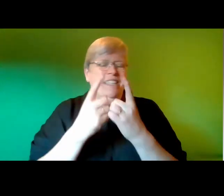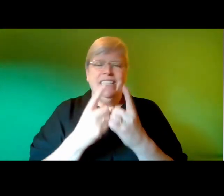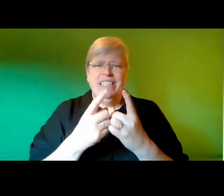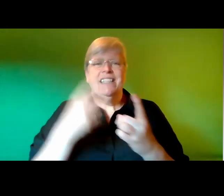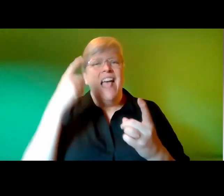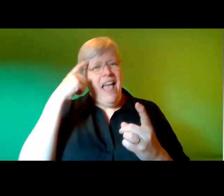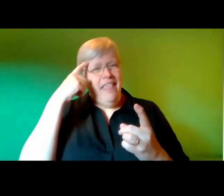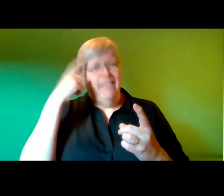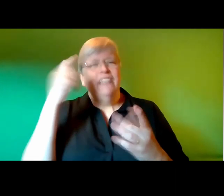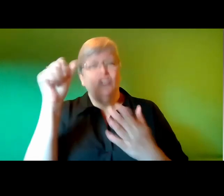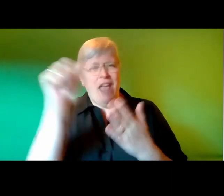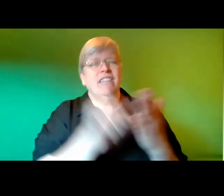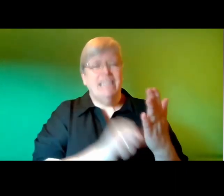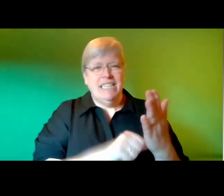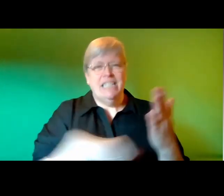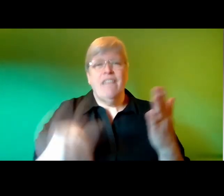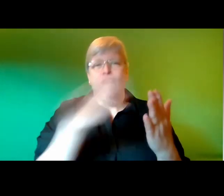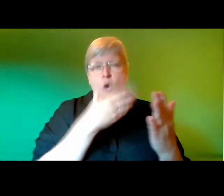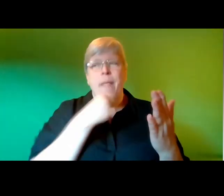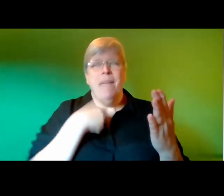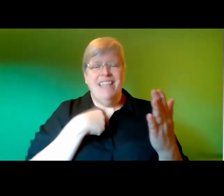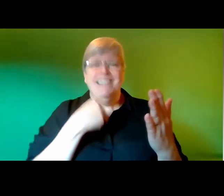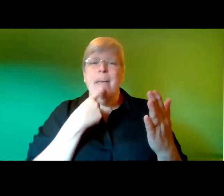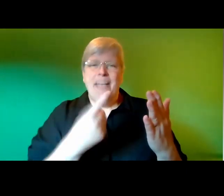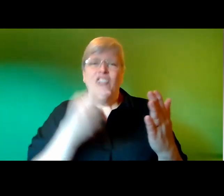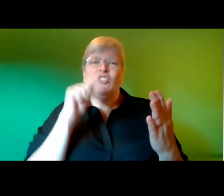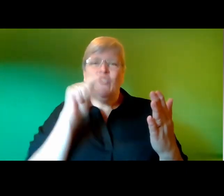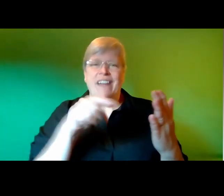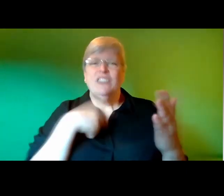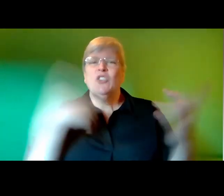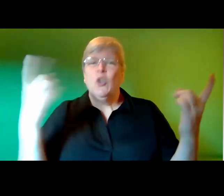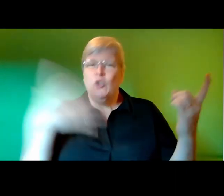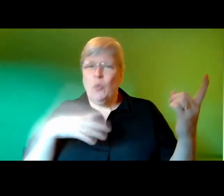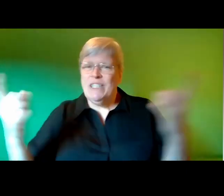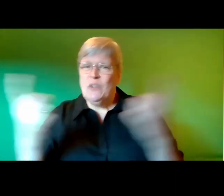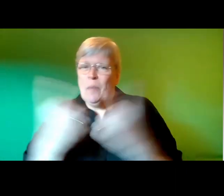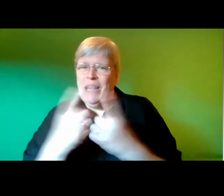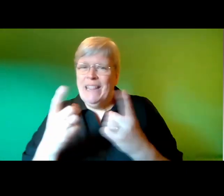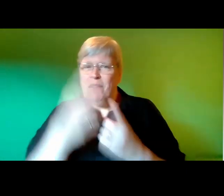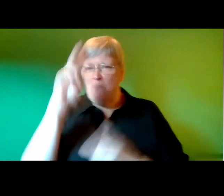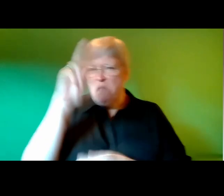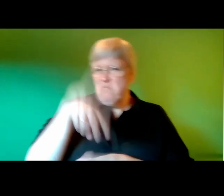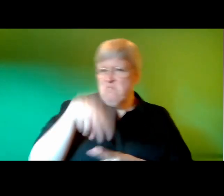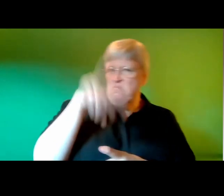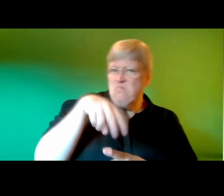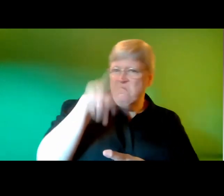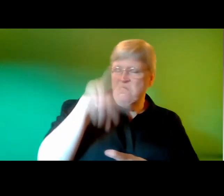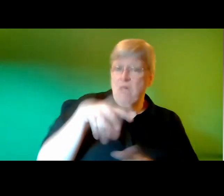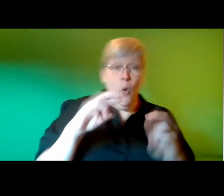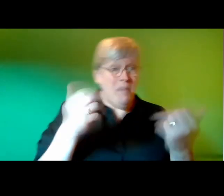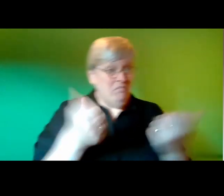she keeps a list of all the guys i ever mentioned to her so she can meet them or size them up i don't know i hope you don't mind